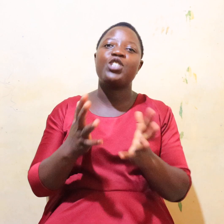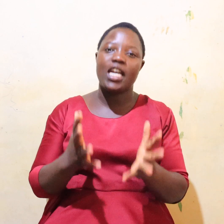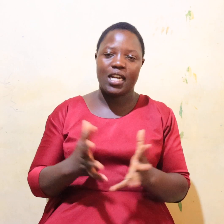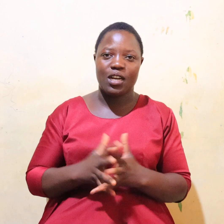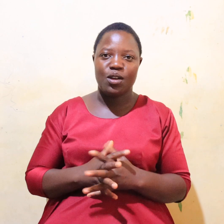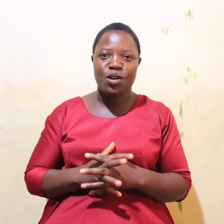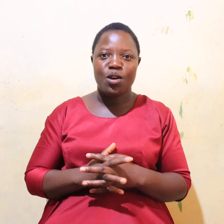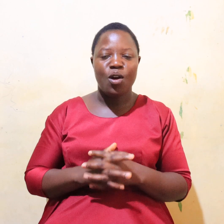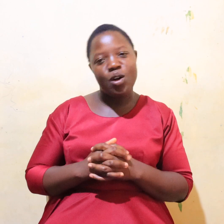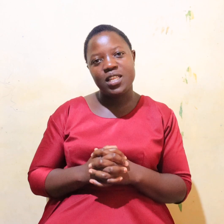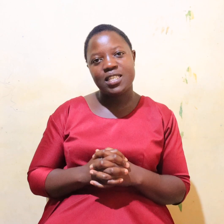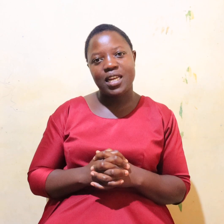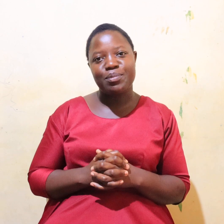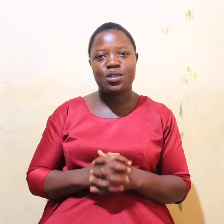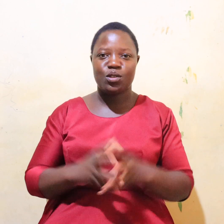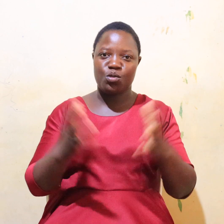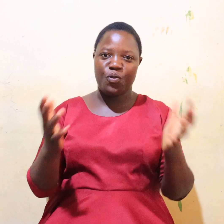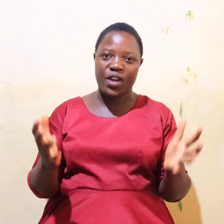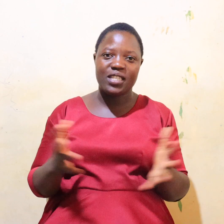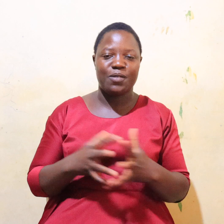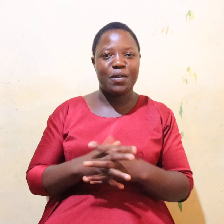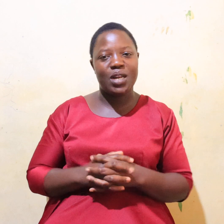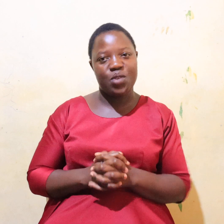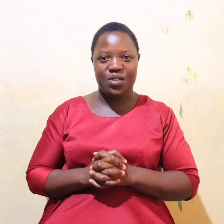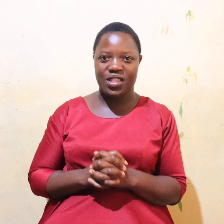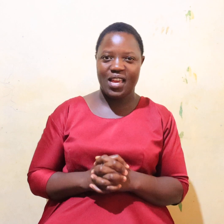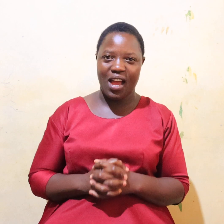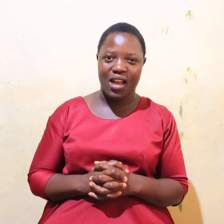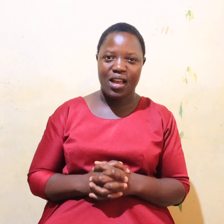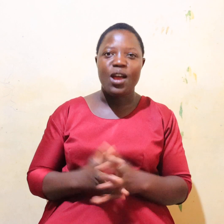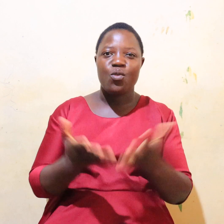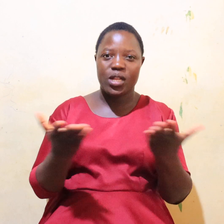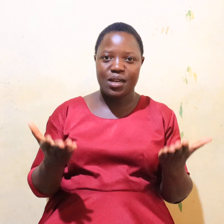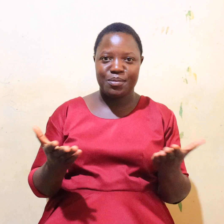sharing all these clips to your friends and family wherever they are. Welcome.